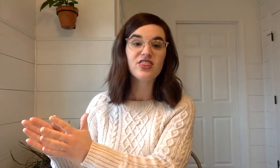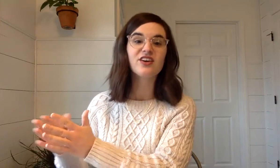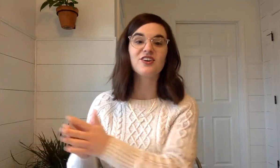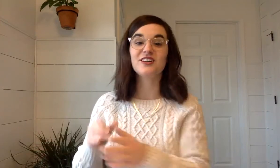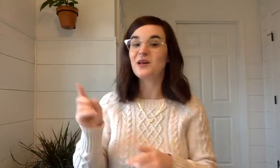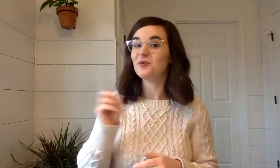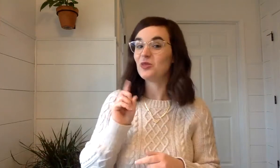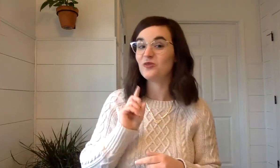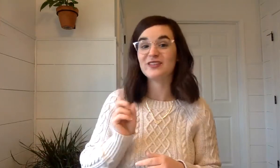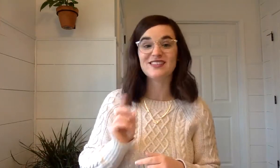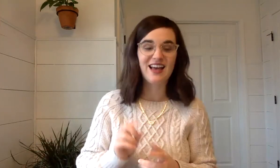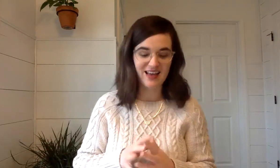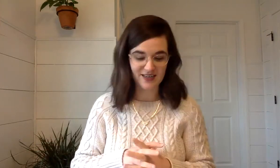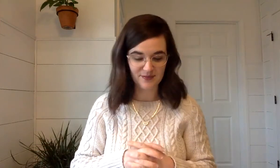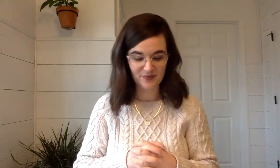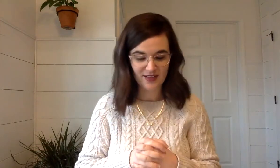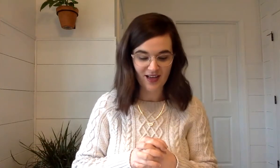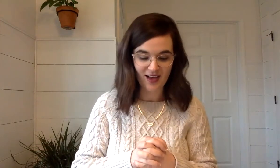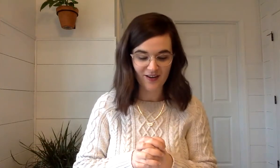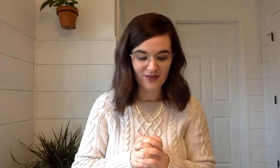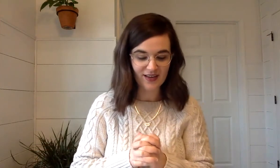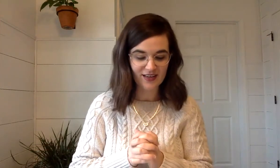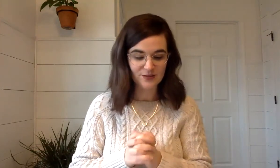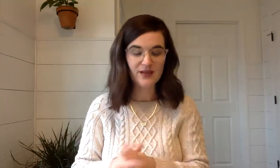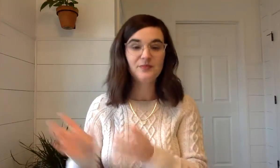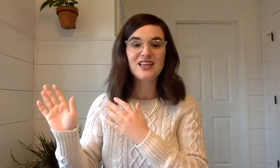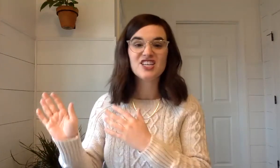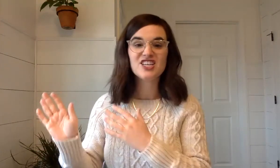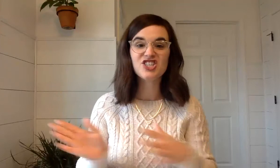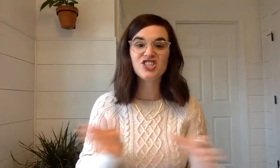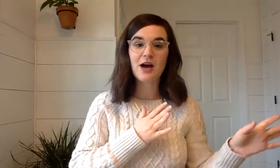Good. With your voice in my eye. All right. Next one. Shout.